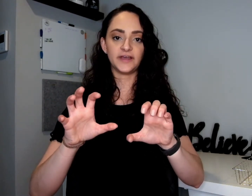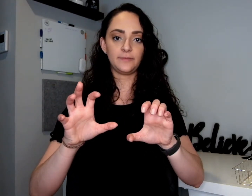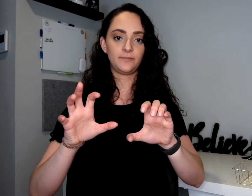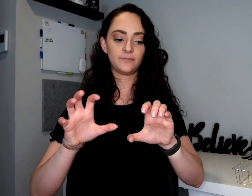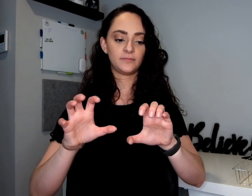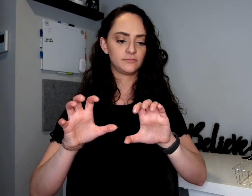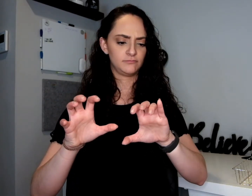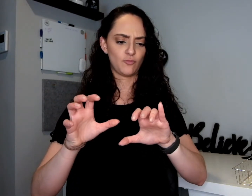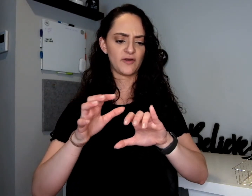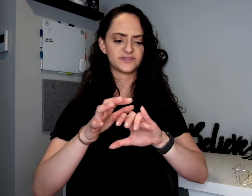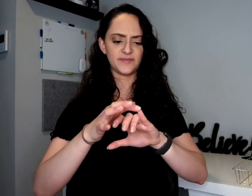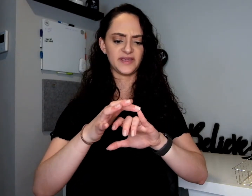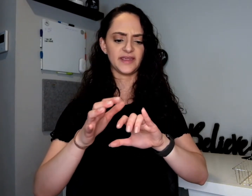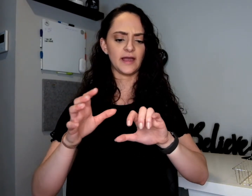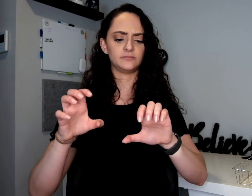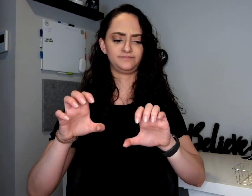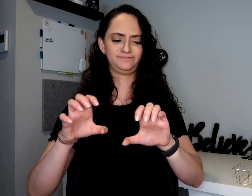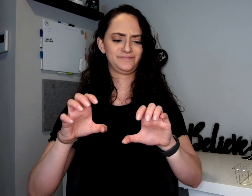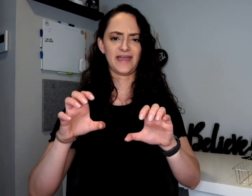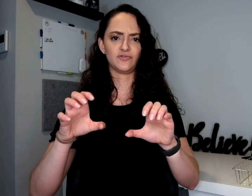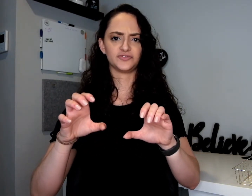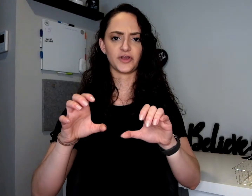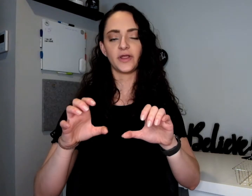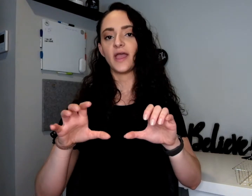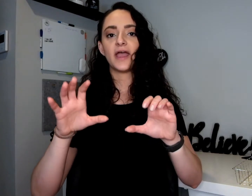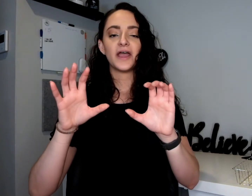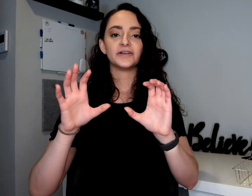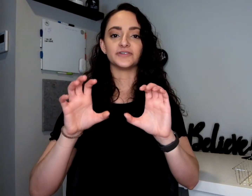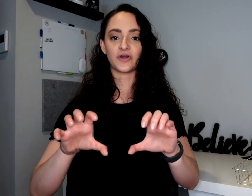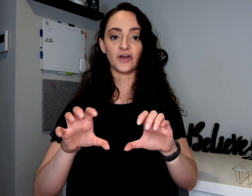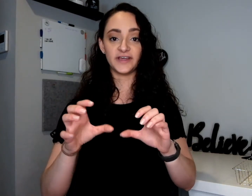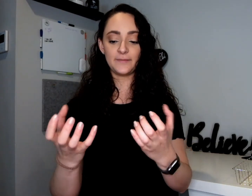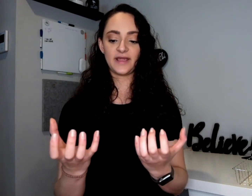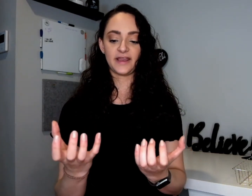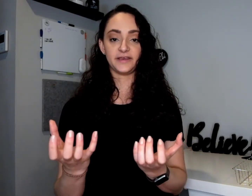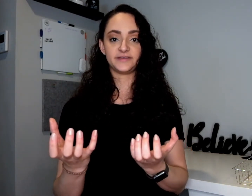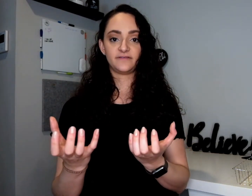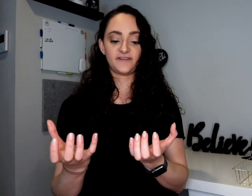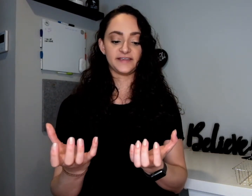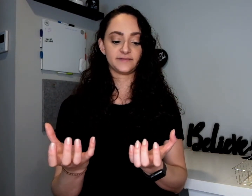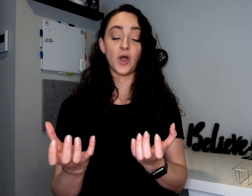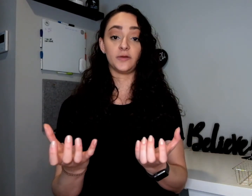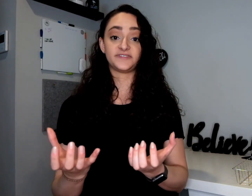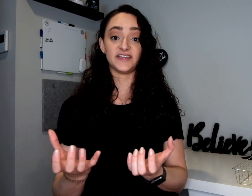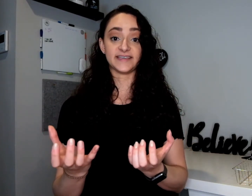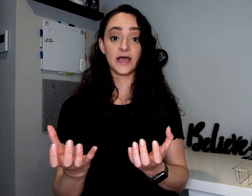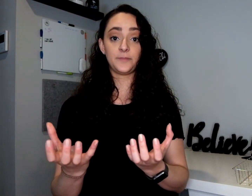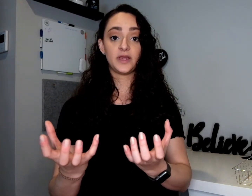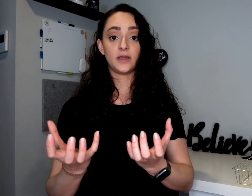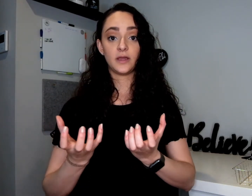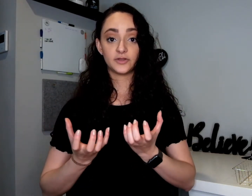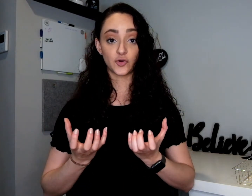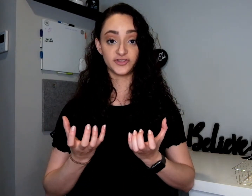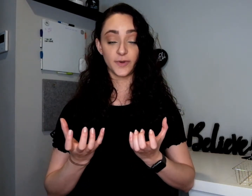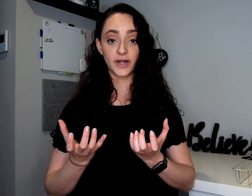up. Why was my pinky out? That was weird. So curled up and palms facing up towards your body.